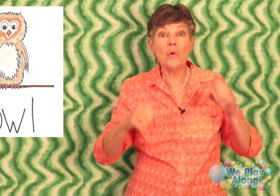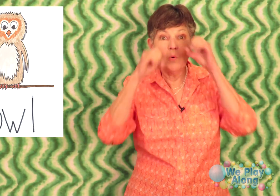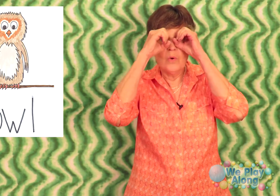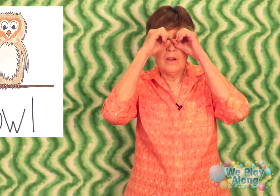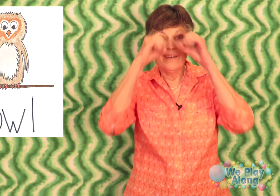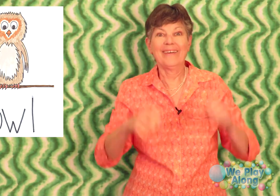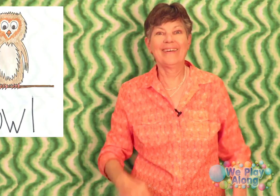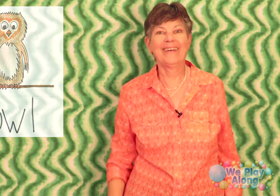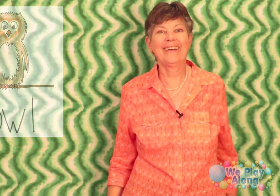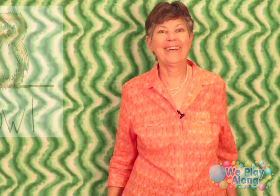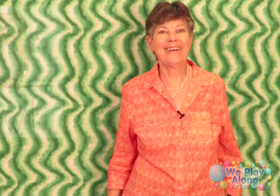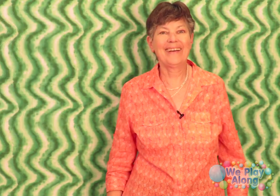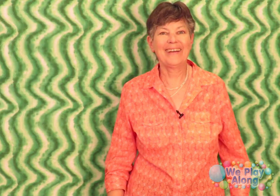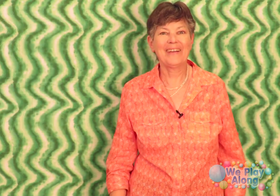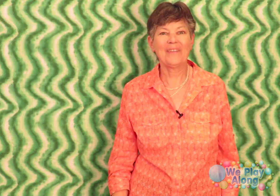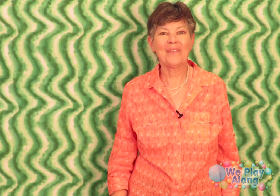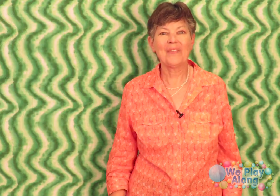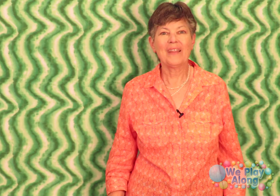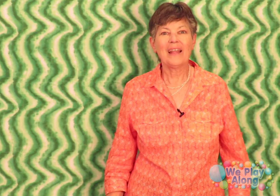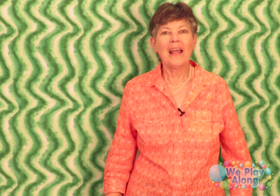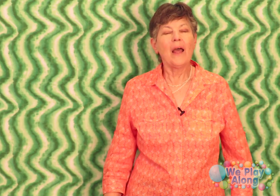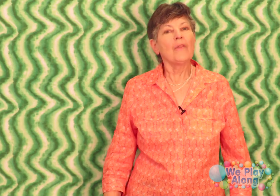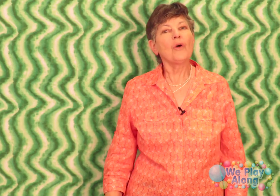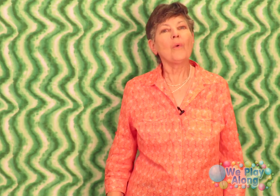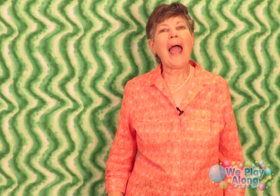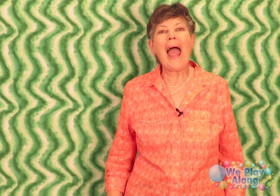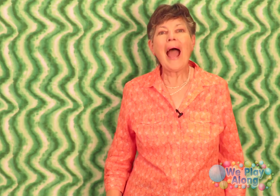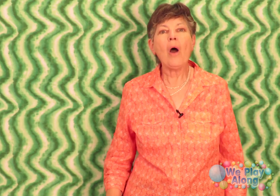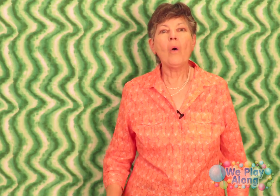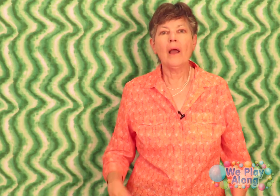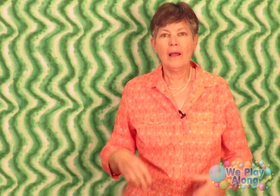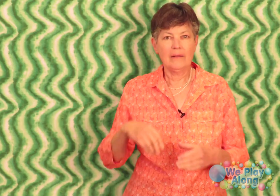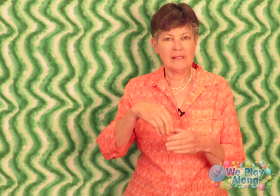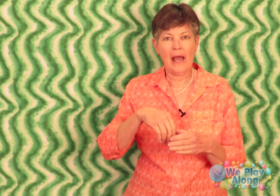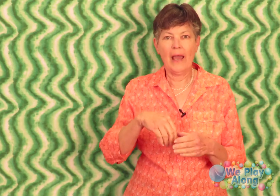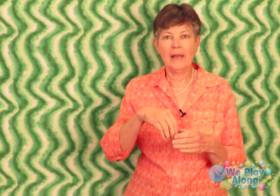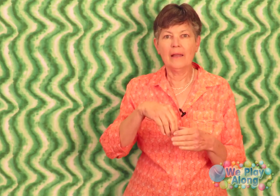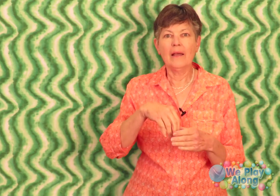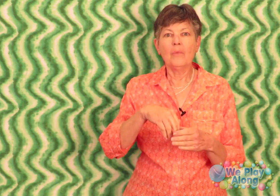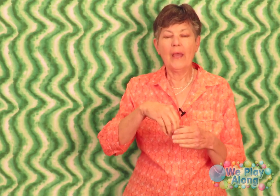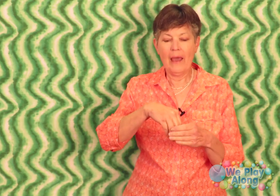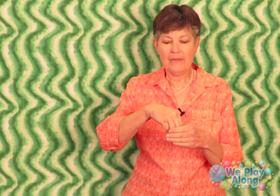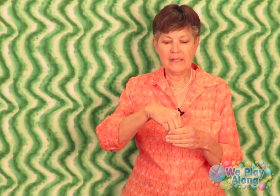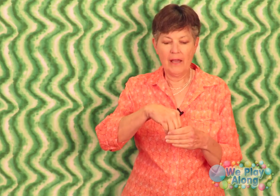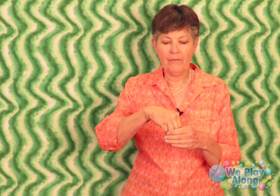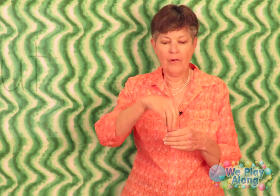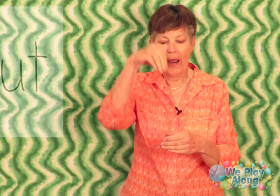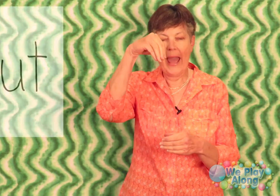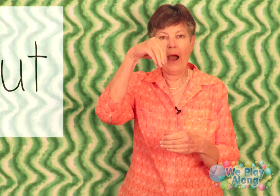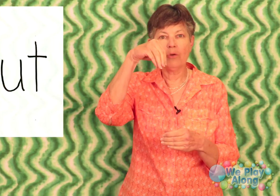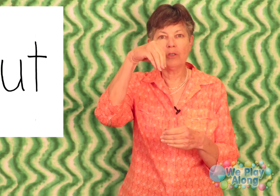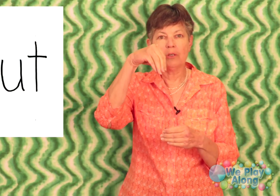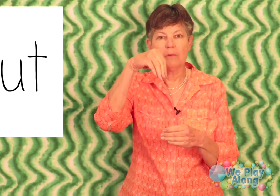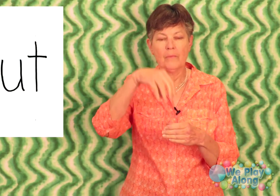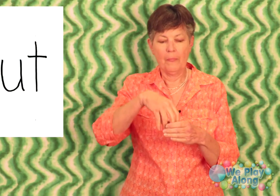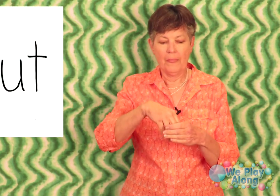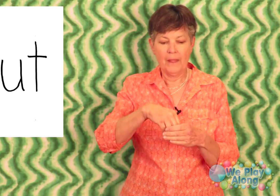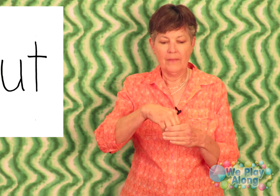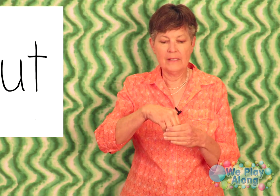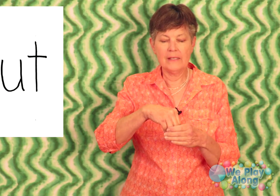the our sign we have the sign for out this